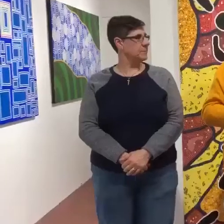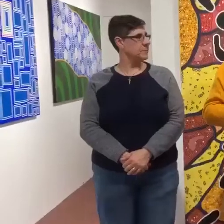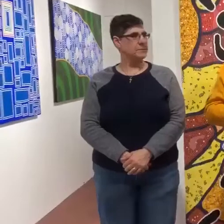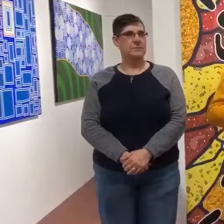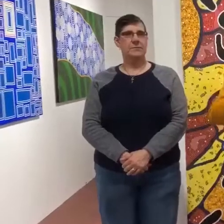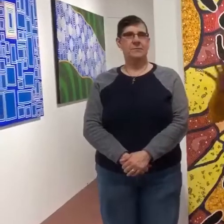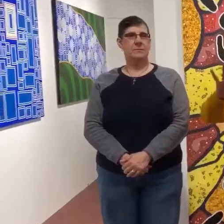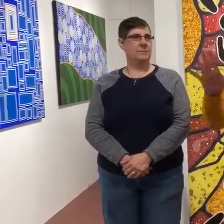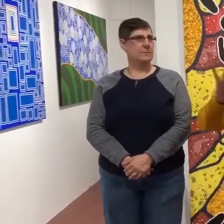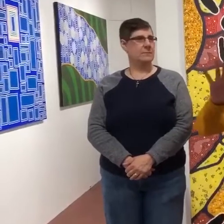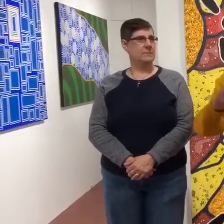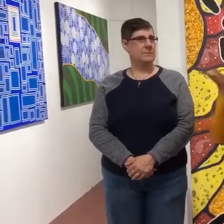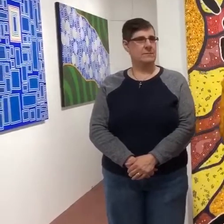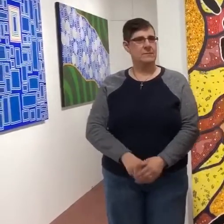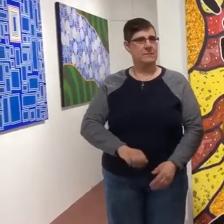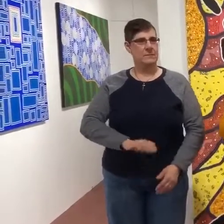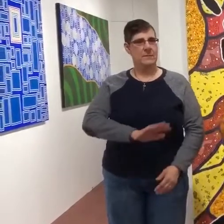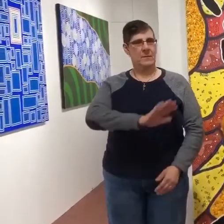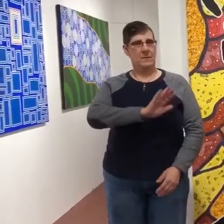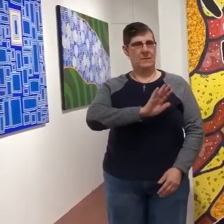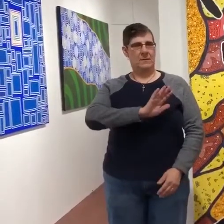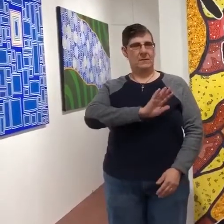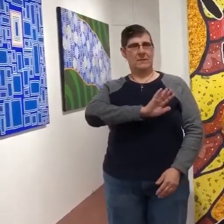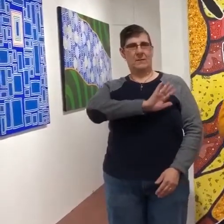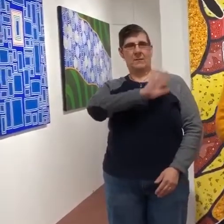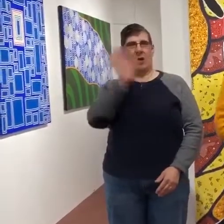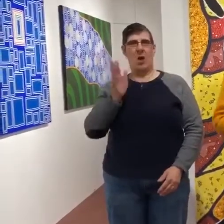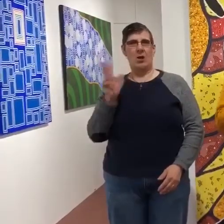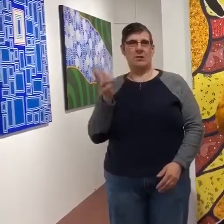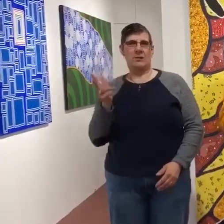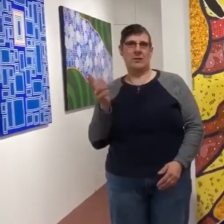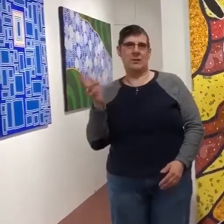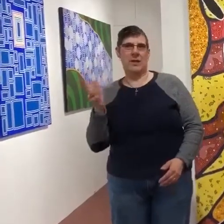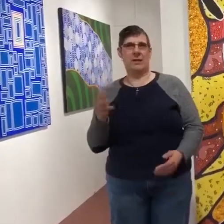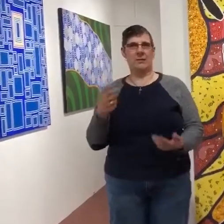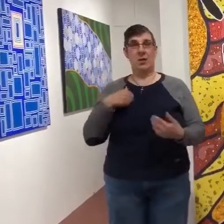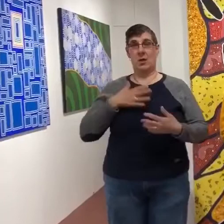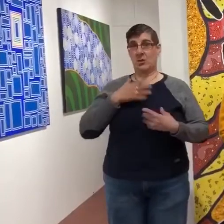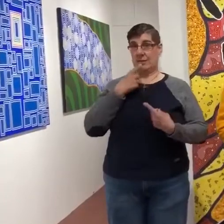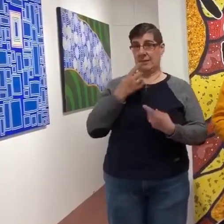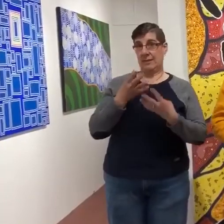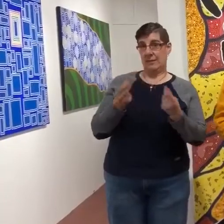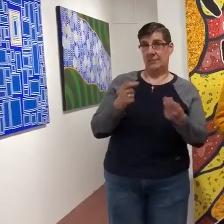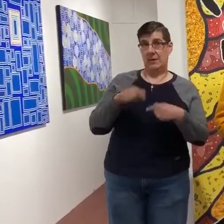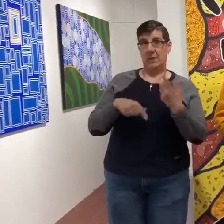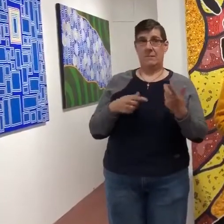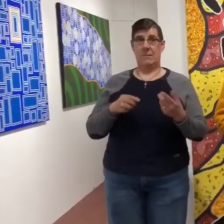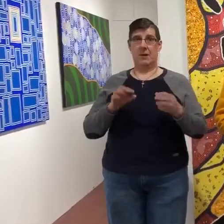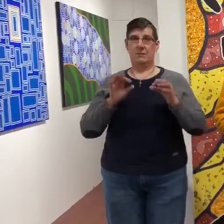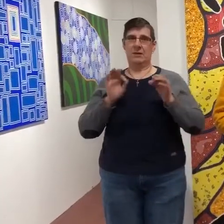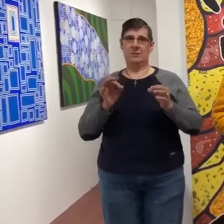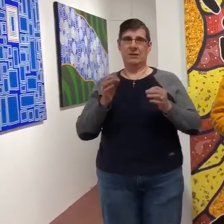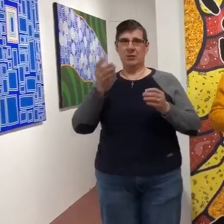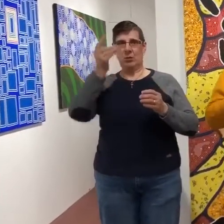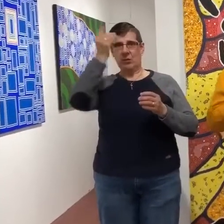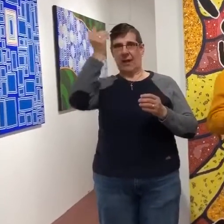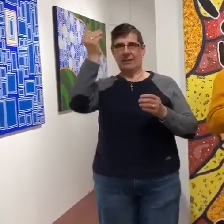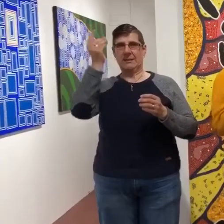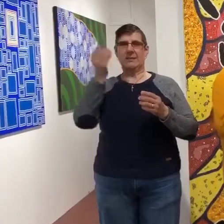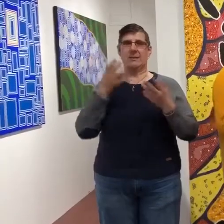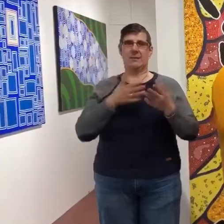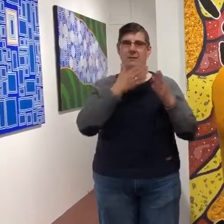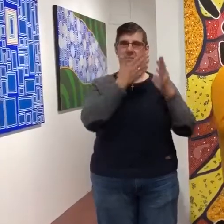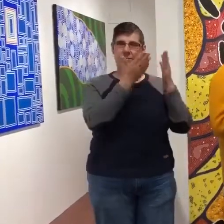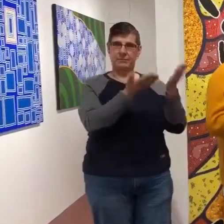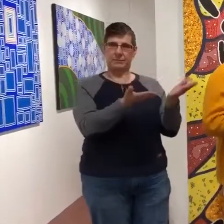Action camera. Hi. people. I'd like to say something about special gigs. Bishop